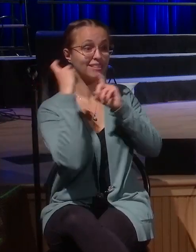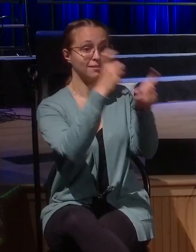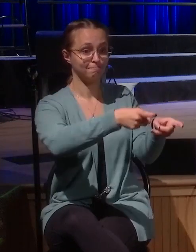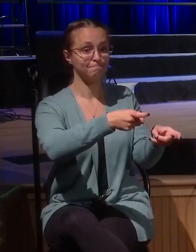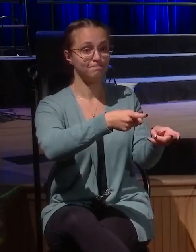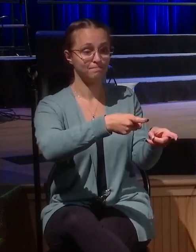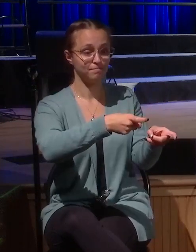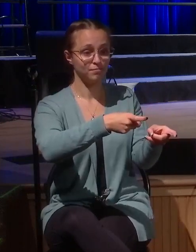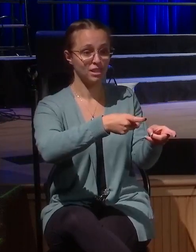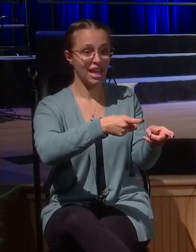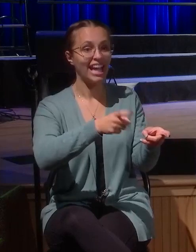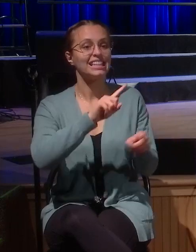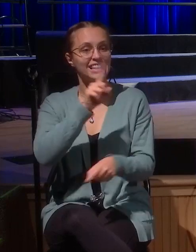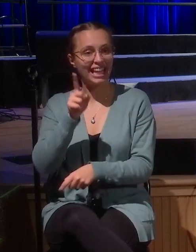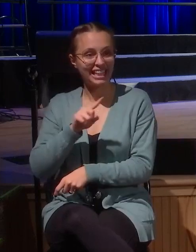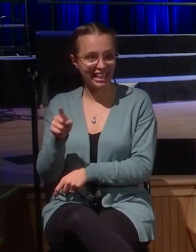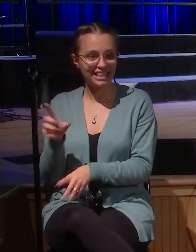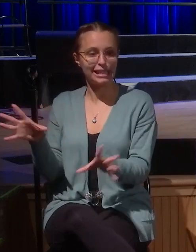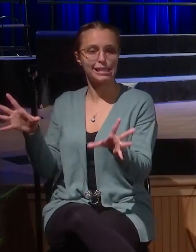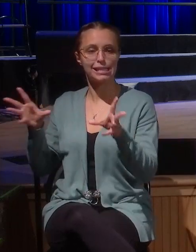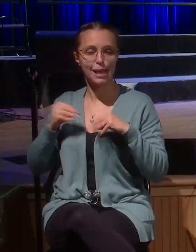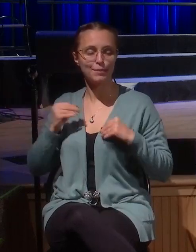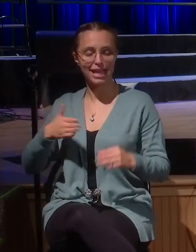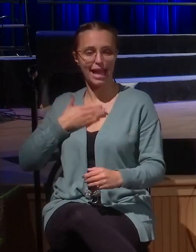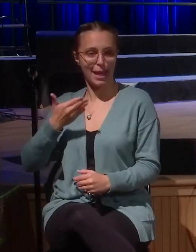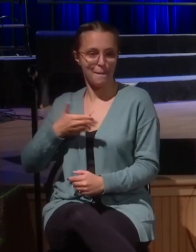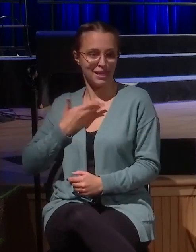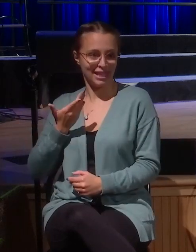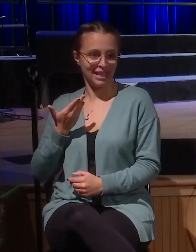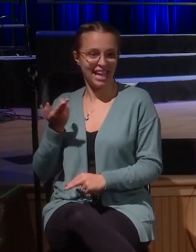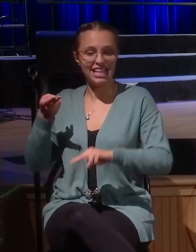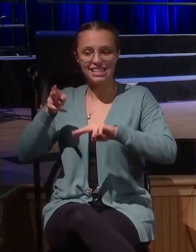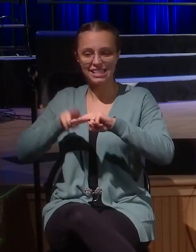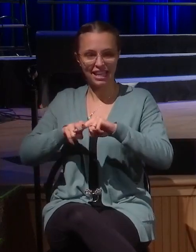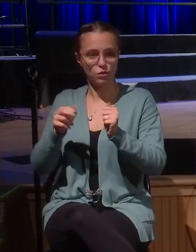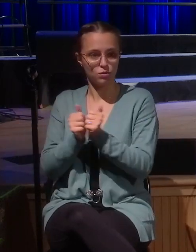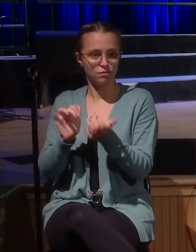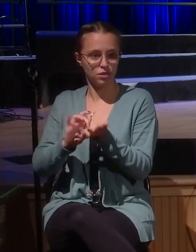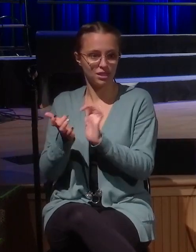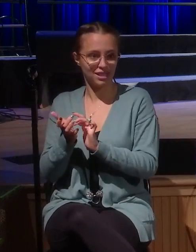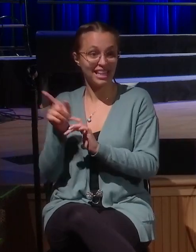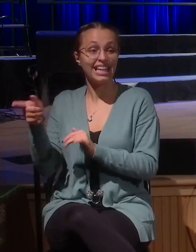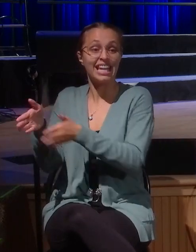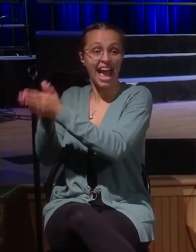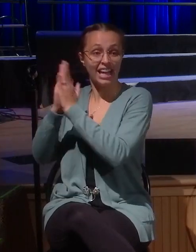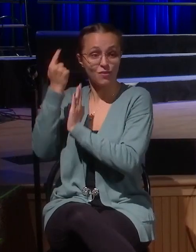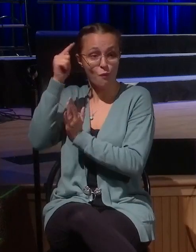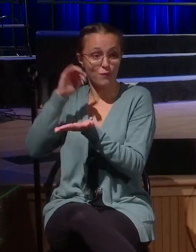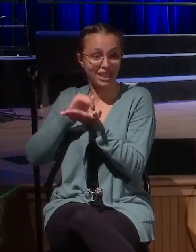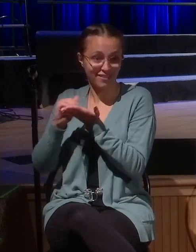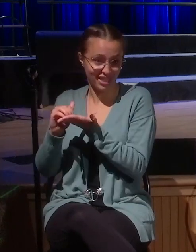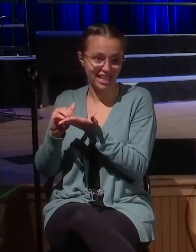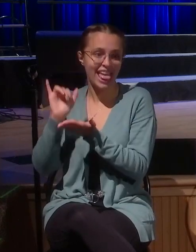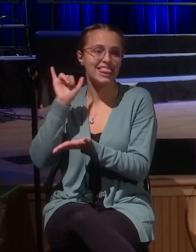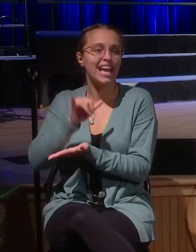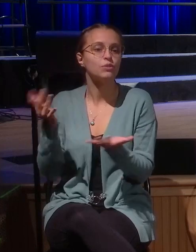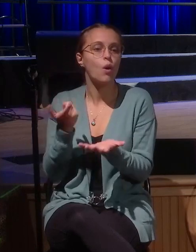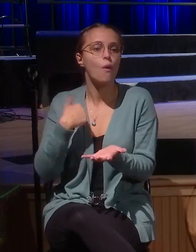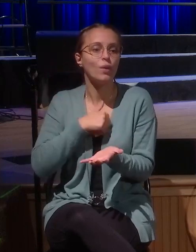it and when he comes and sits down on the face-to-face, what does he do? Repent. That's what we do as well. This is the story of